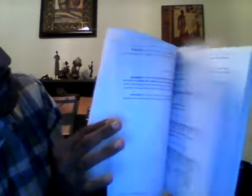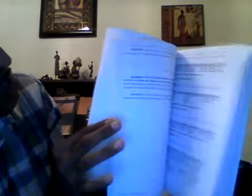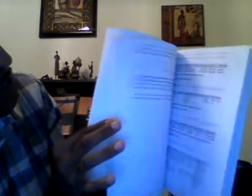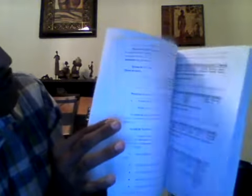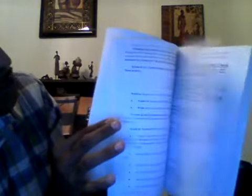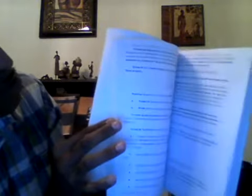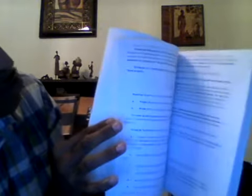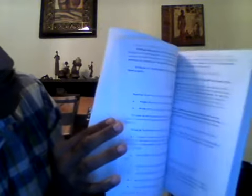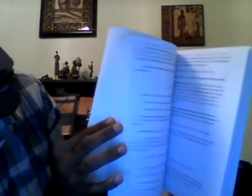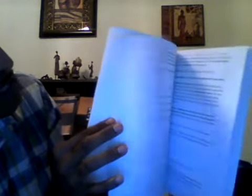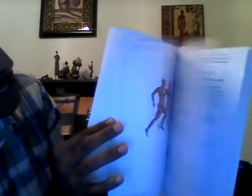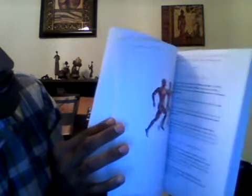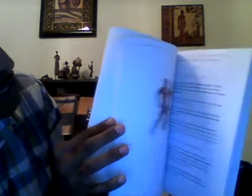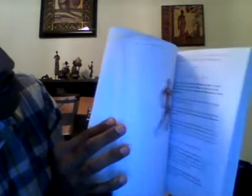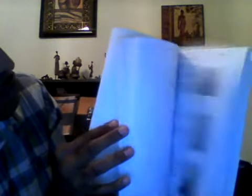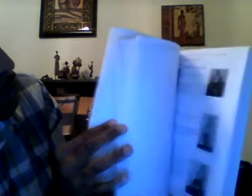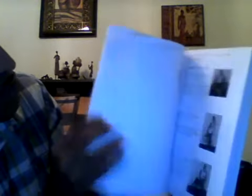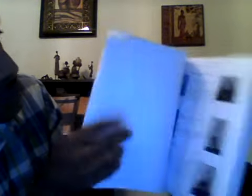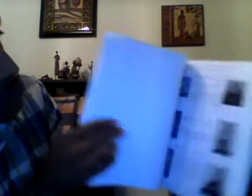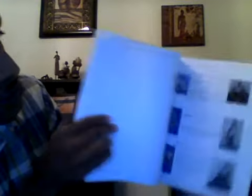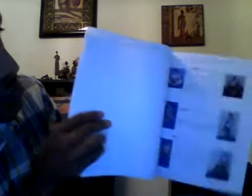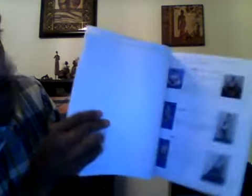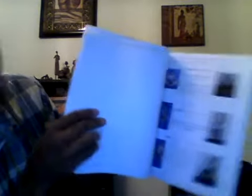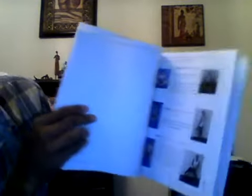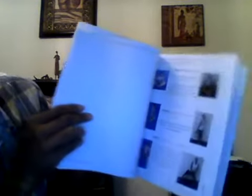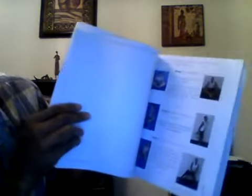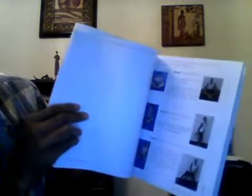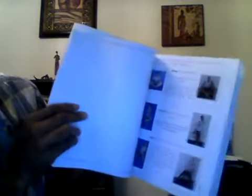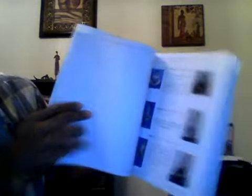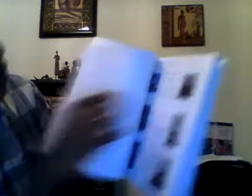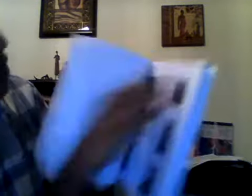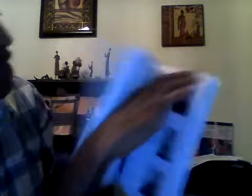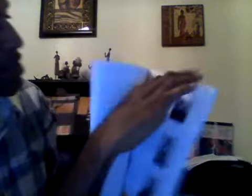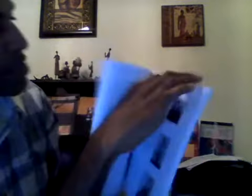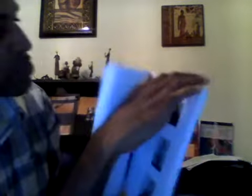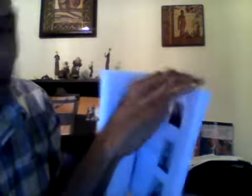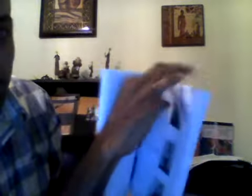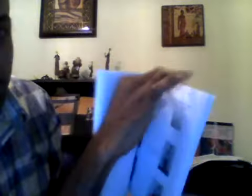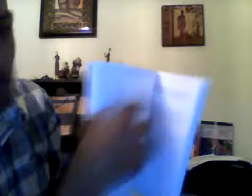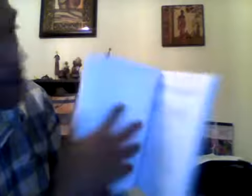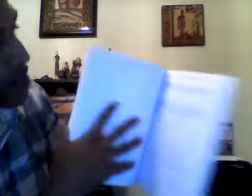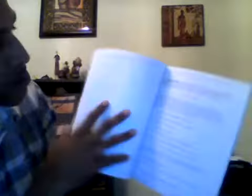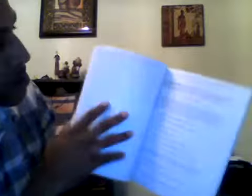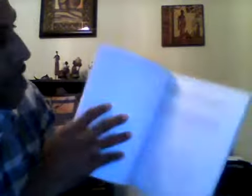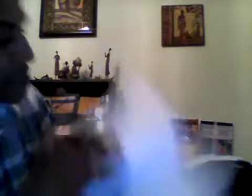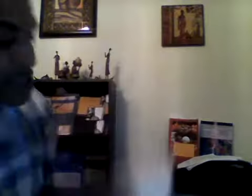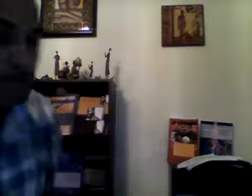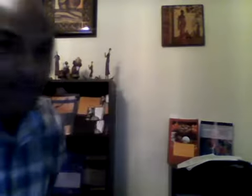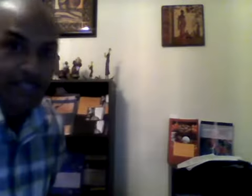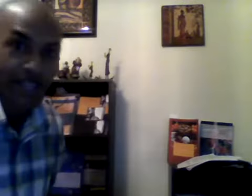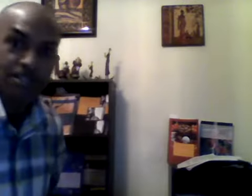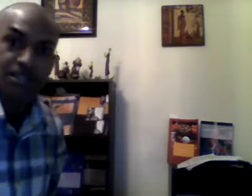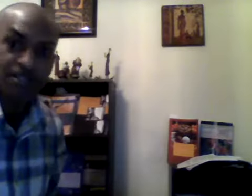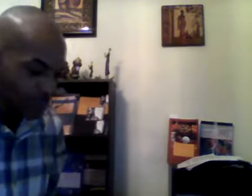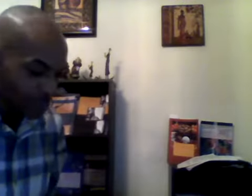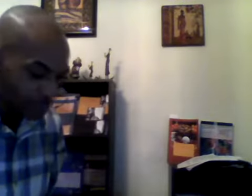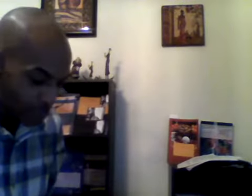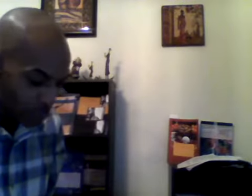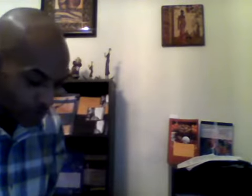from stretching we got stretching exercises we got yoga type exercises meditations see you can